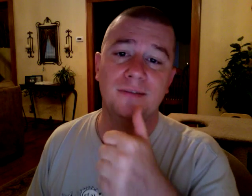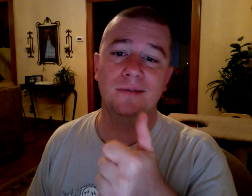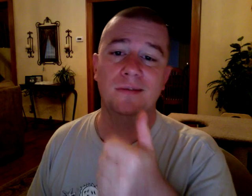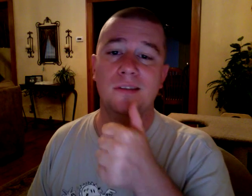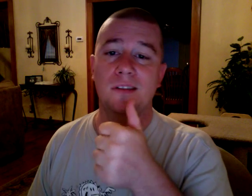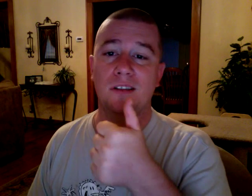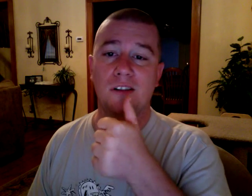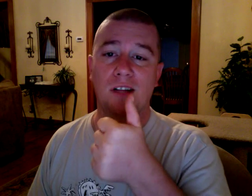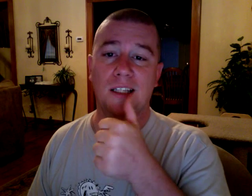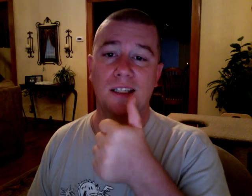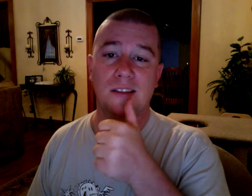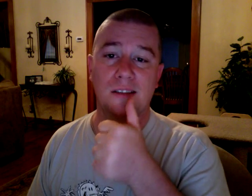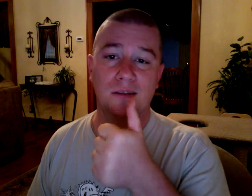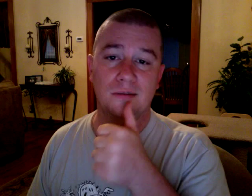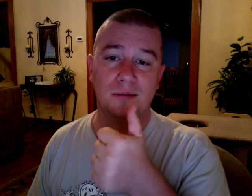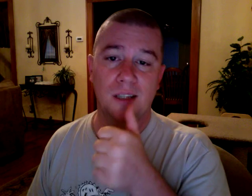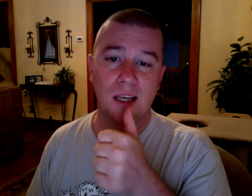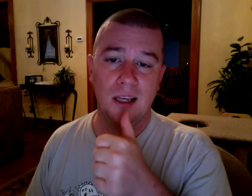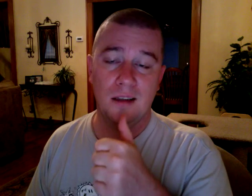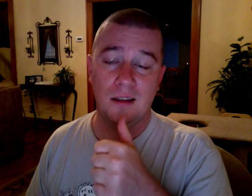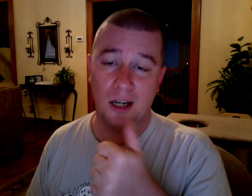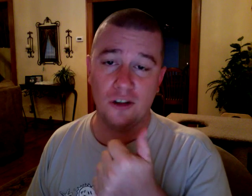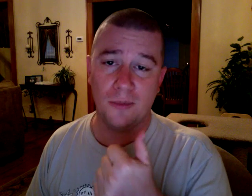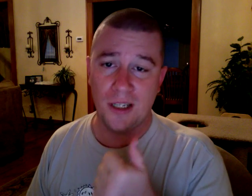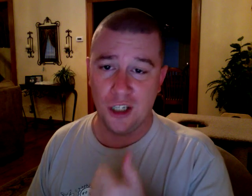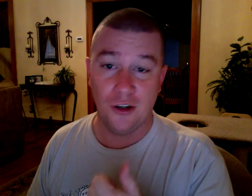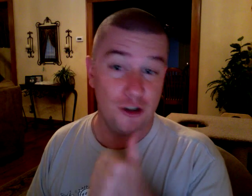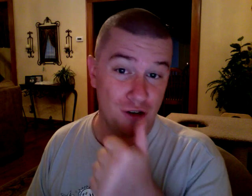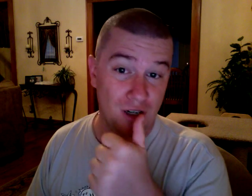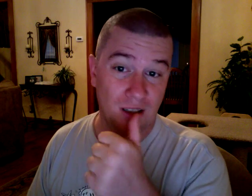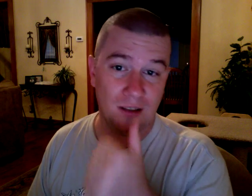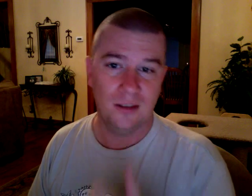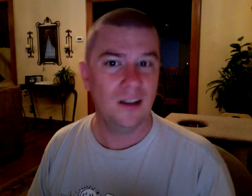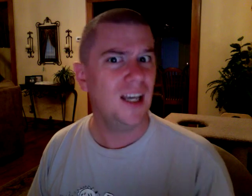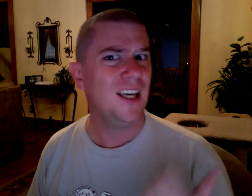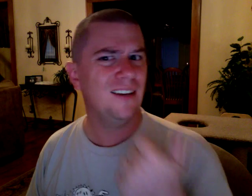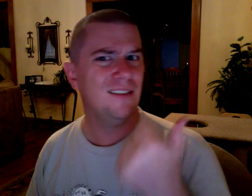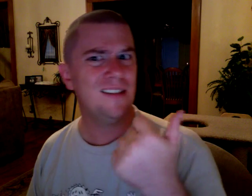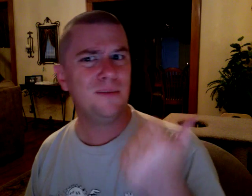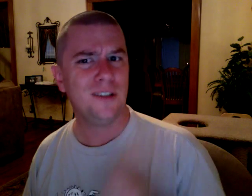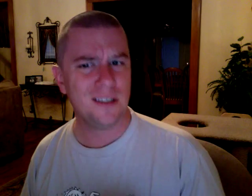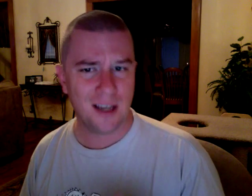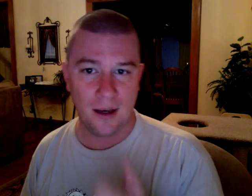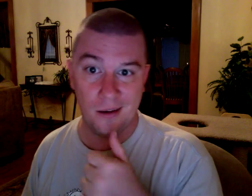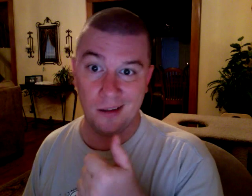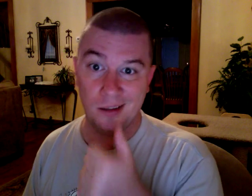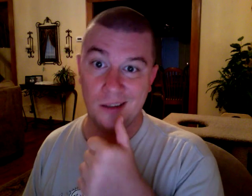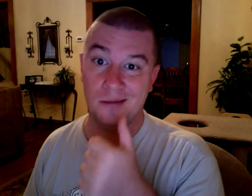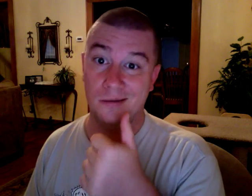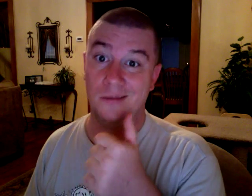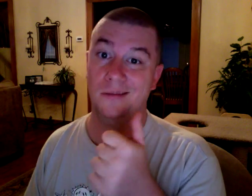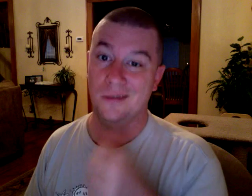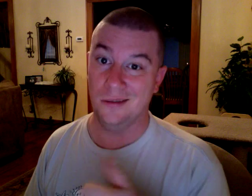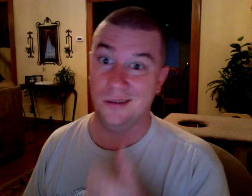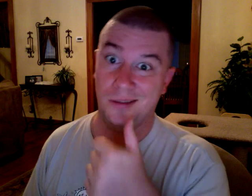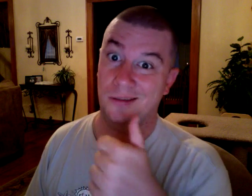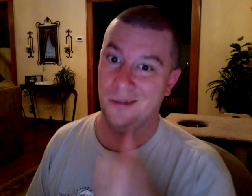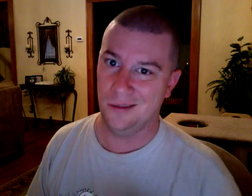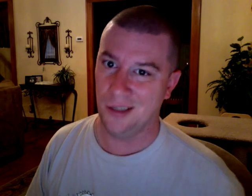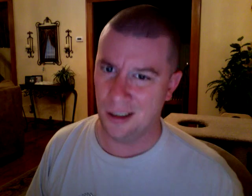just go like this. That also means, you know, you're drunk. You know, hey, what's up with this guy? You know,